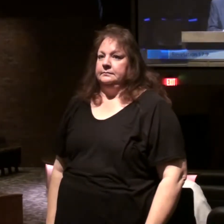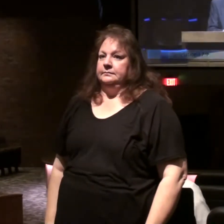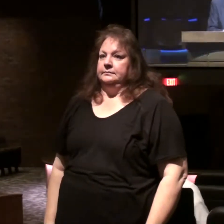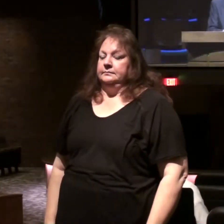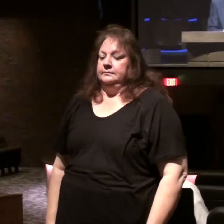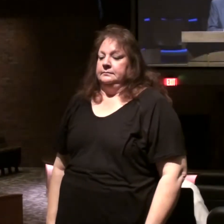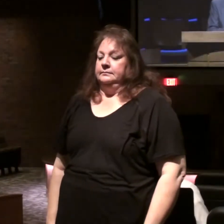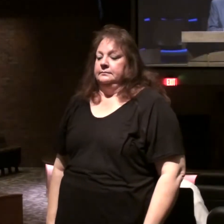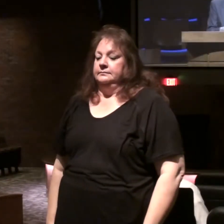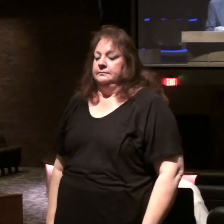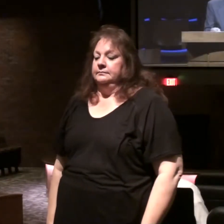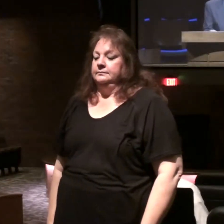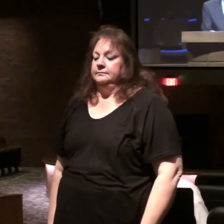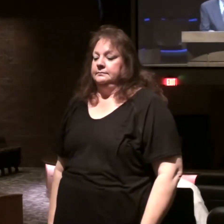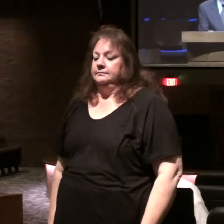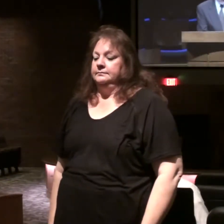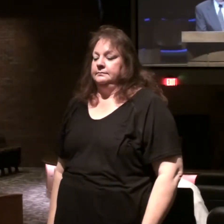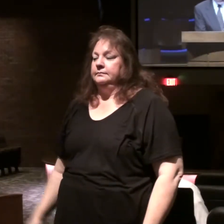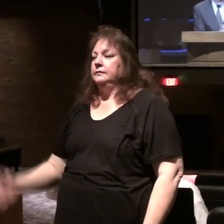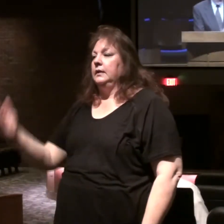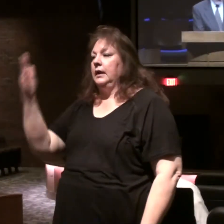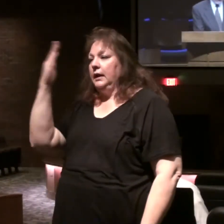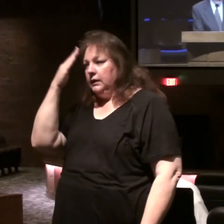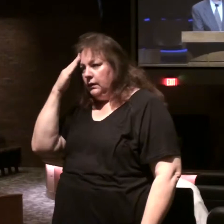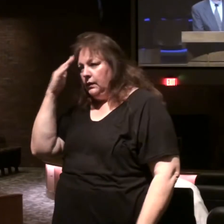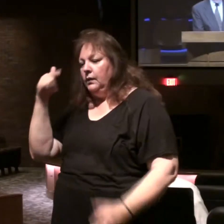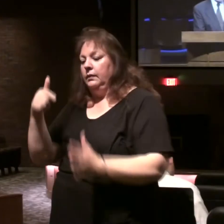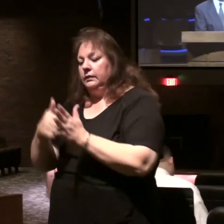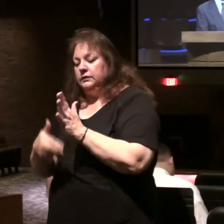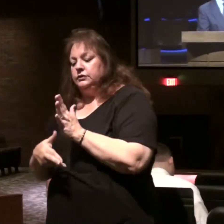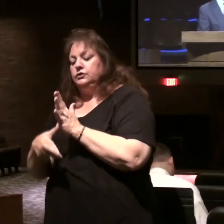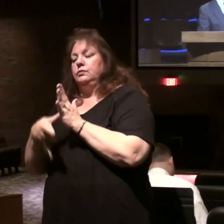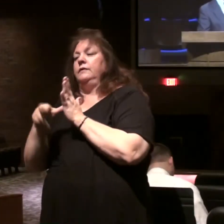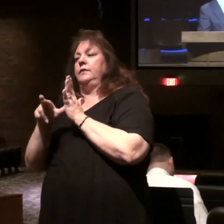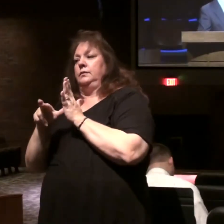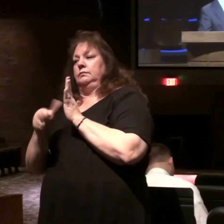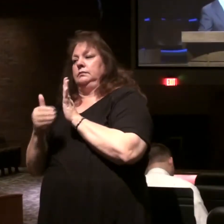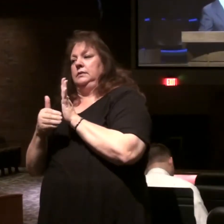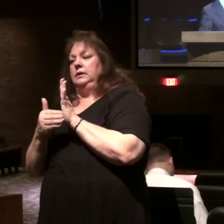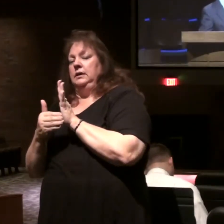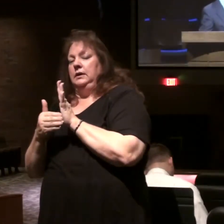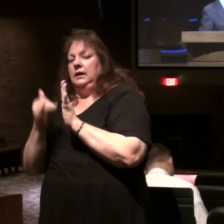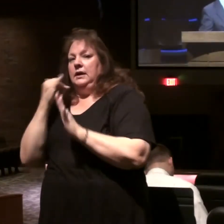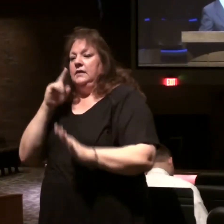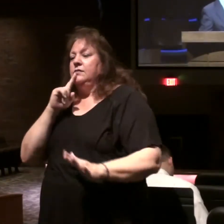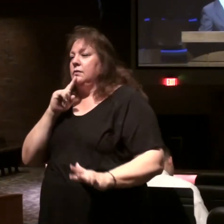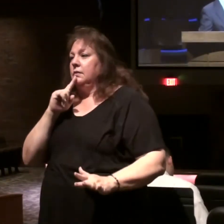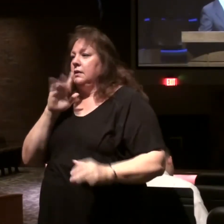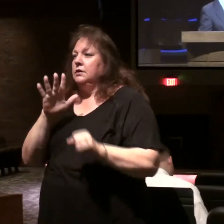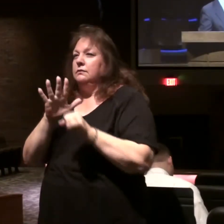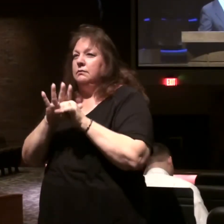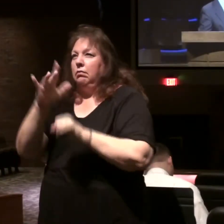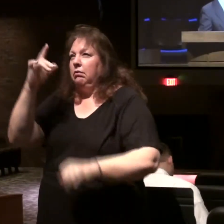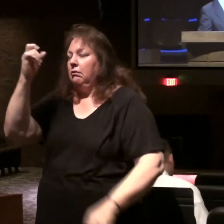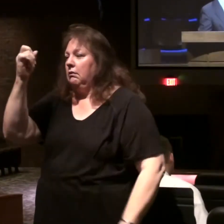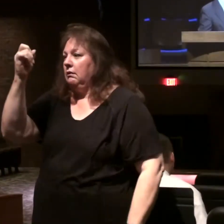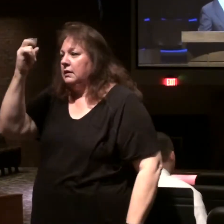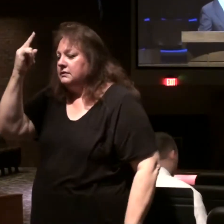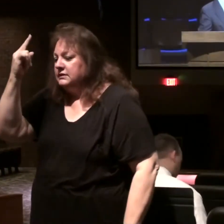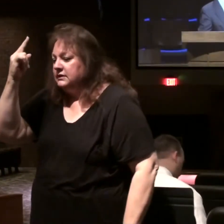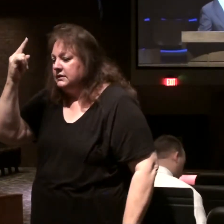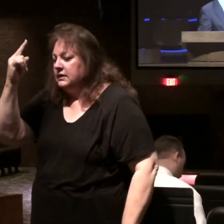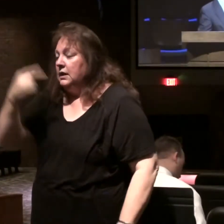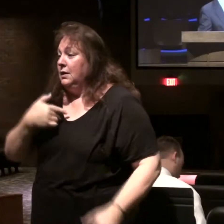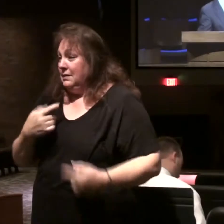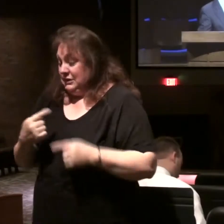I understand and know this is a great repeat let me tell you if you really have grasped it what I do